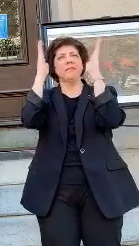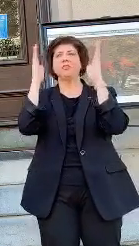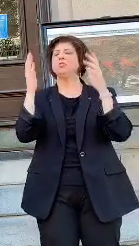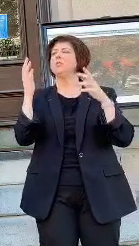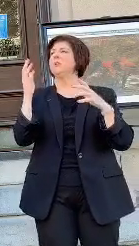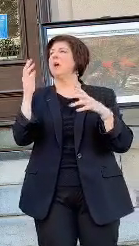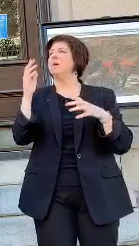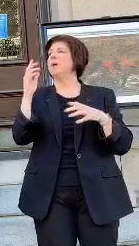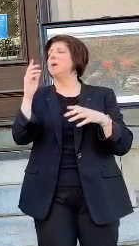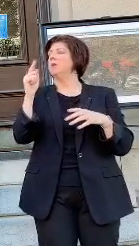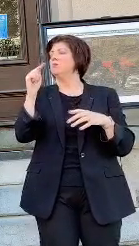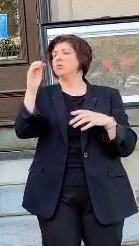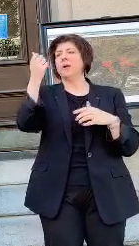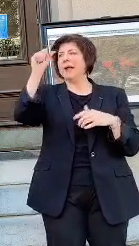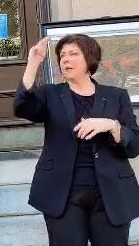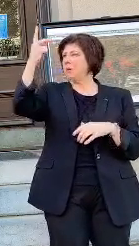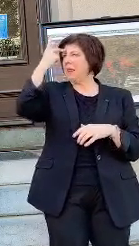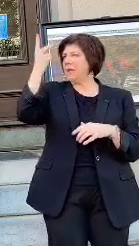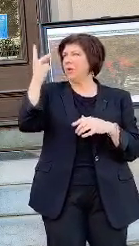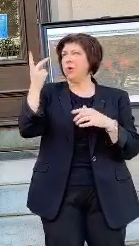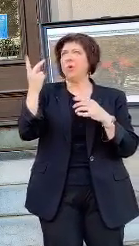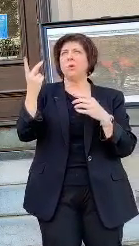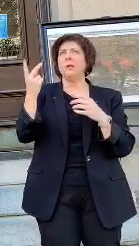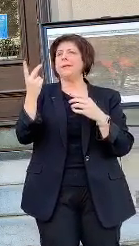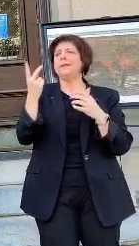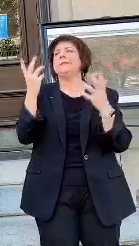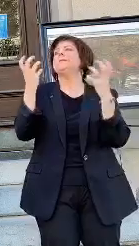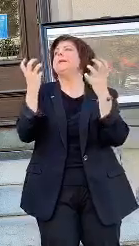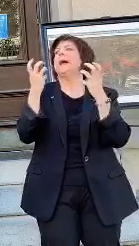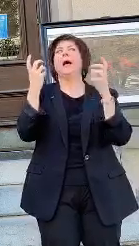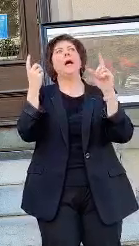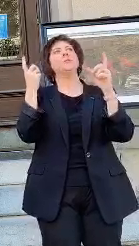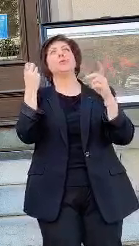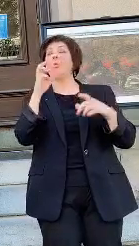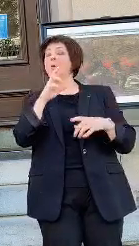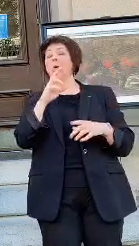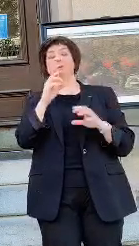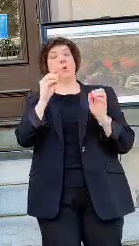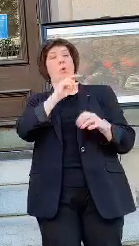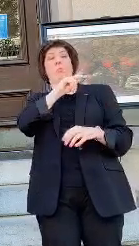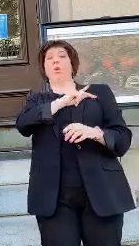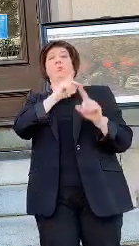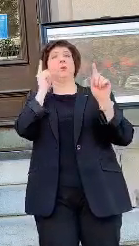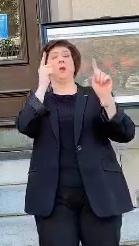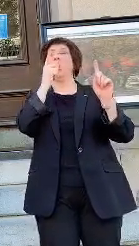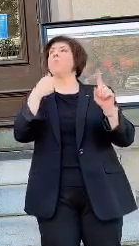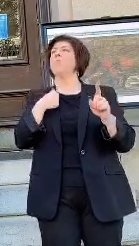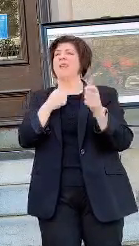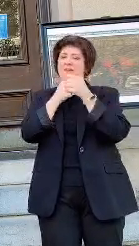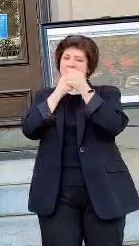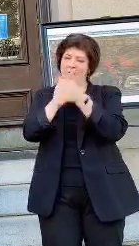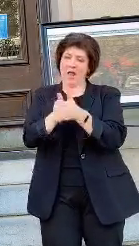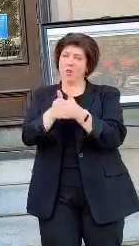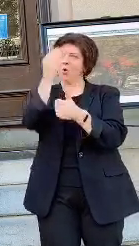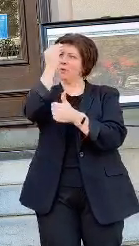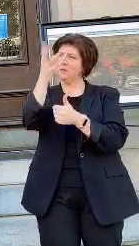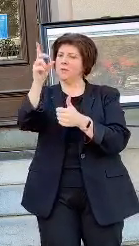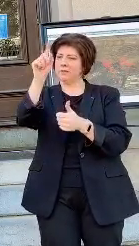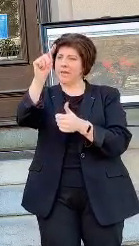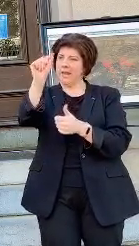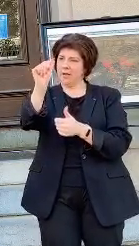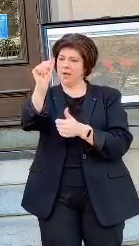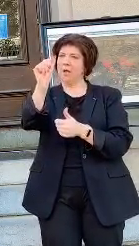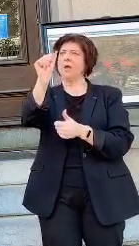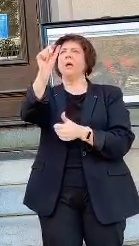political desires or even personal desires. We follow the data. Good data